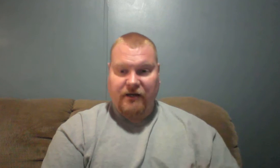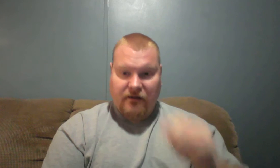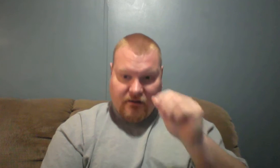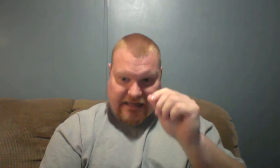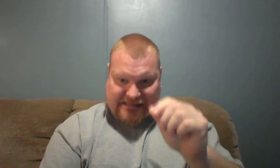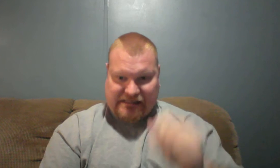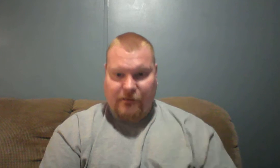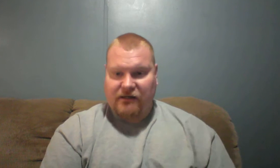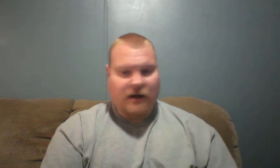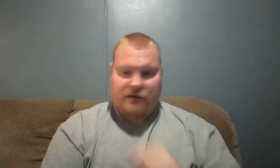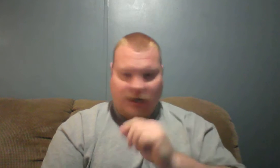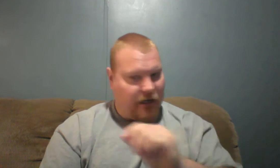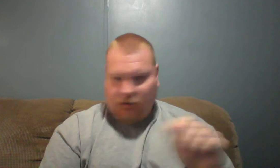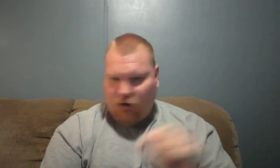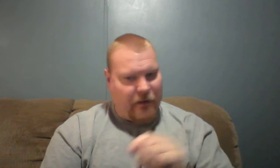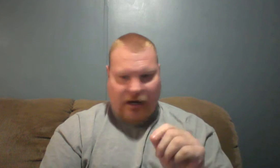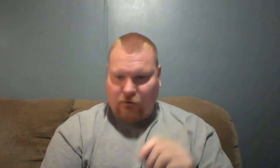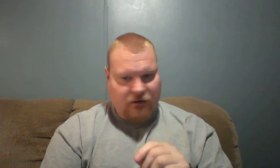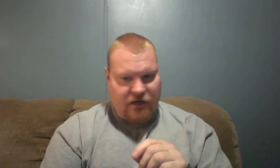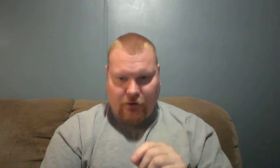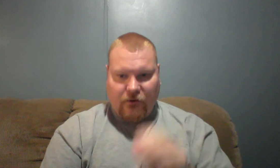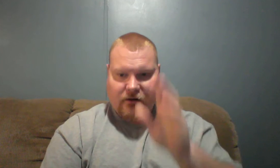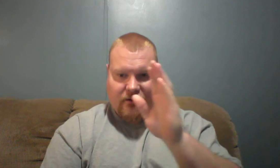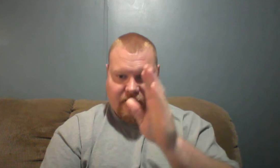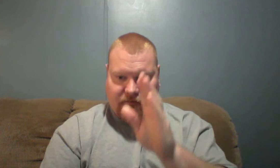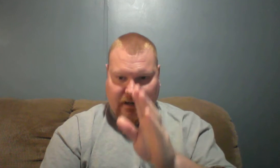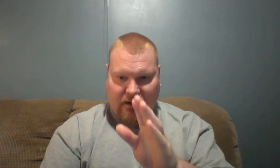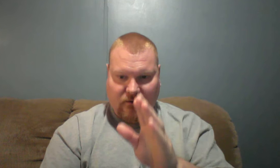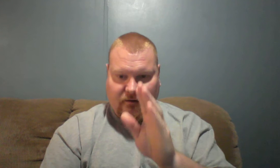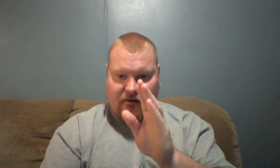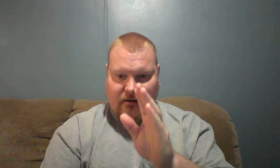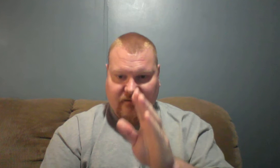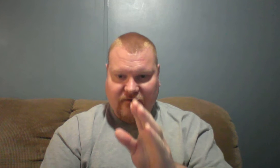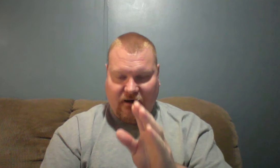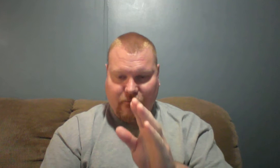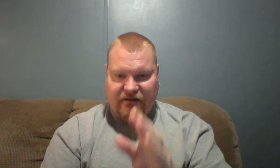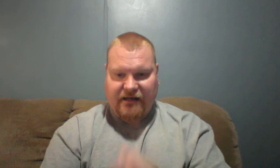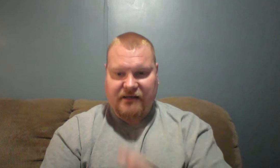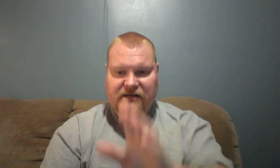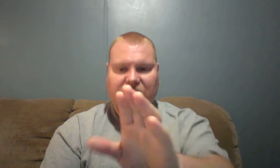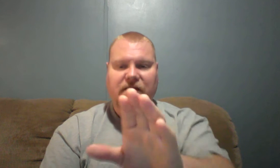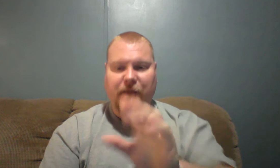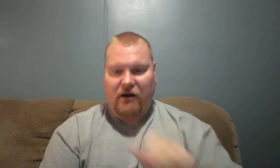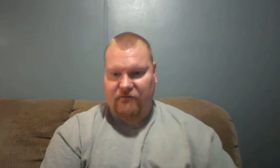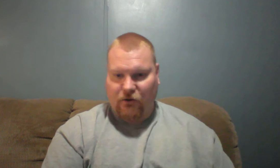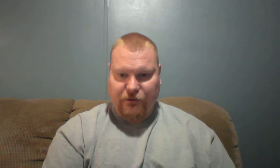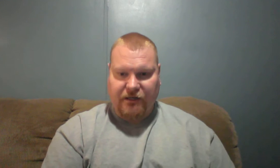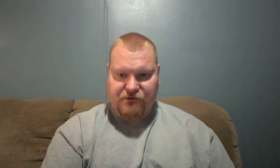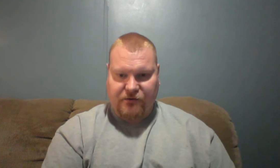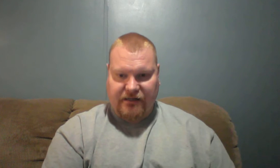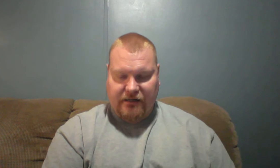exhibit. Not our own power, no. Power of God within us. The power of the Holy Ghost within us.